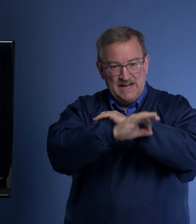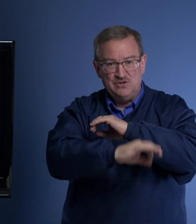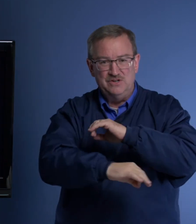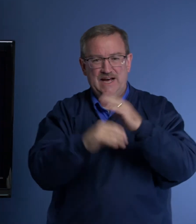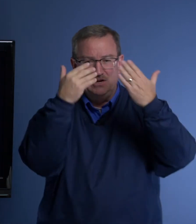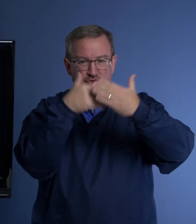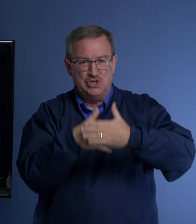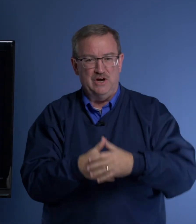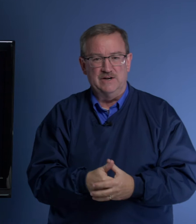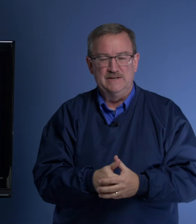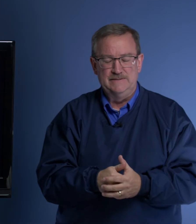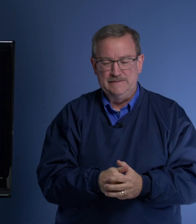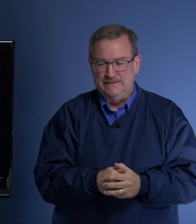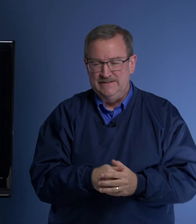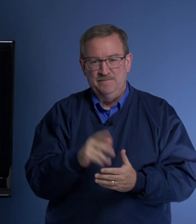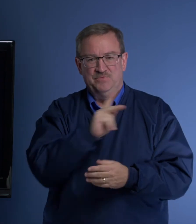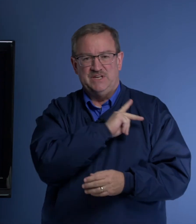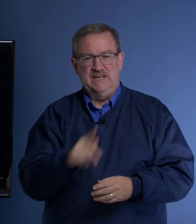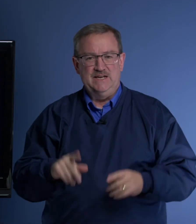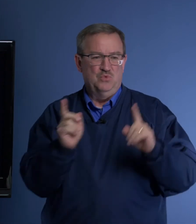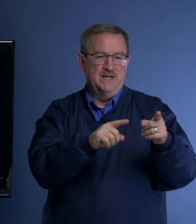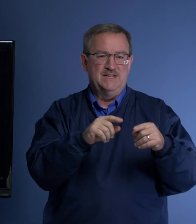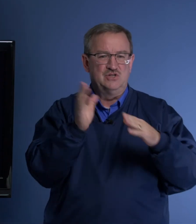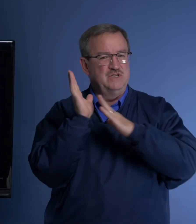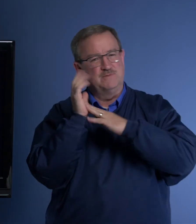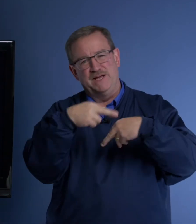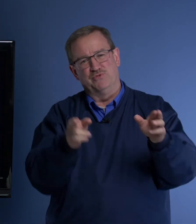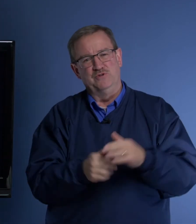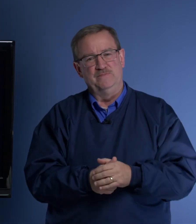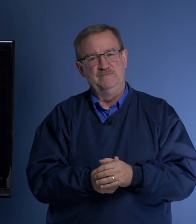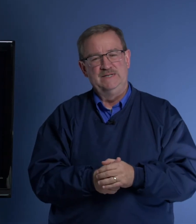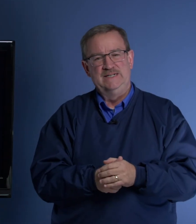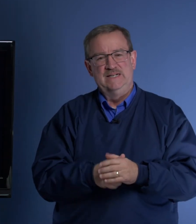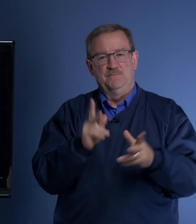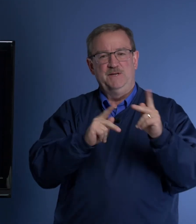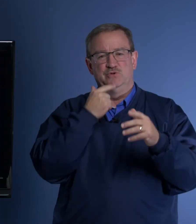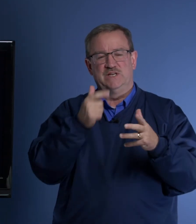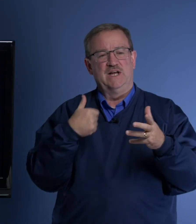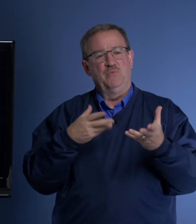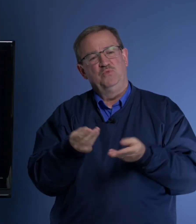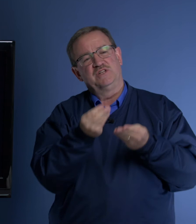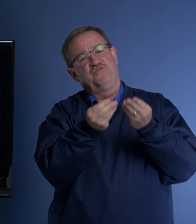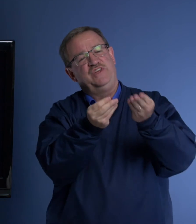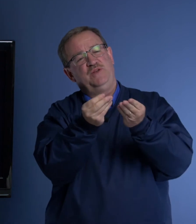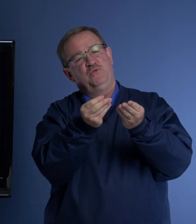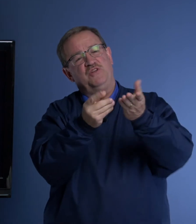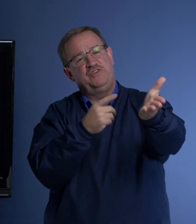had gone down. was dark. Dark, the king went into his bedroom. People said, we want to feed. We want to feed